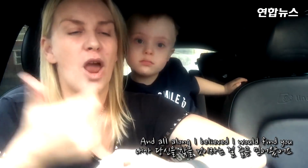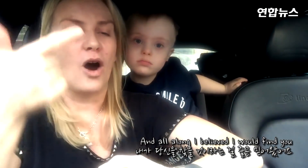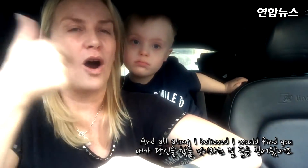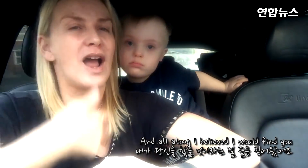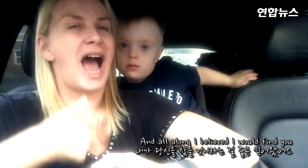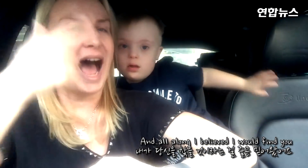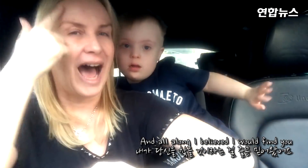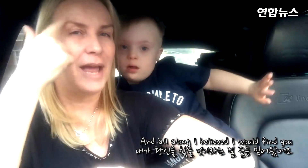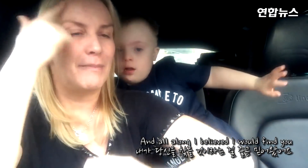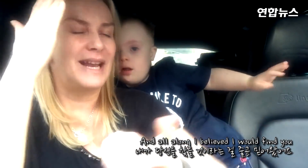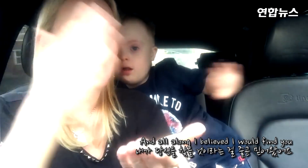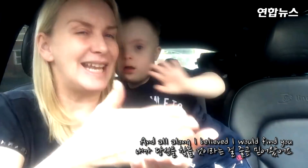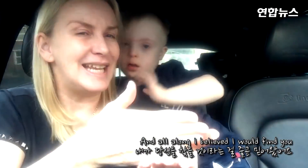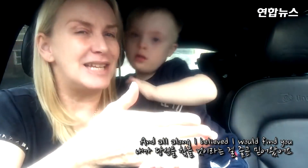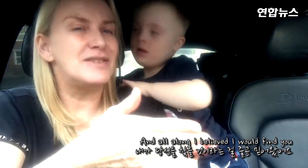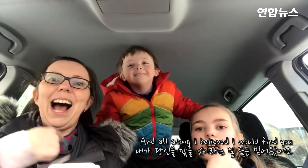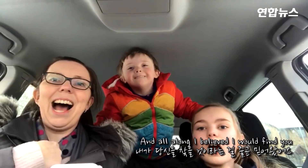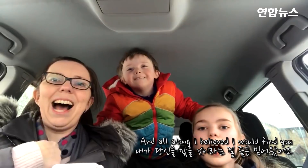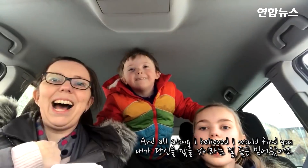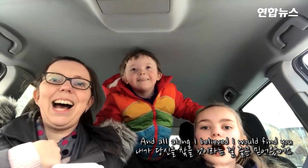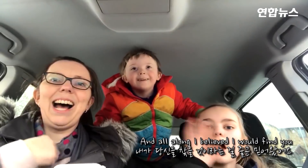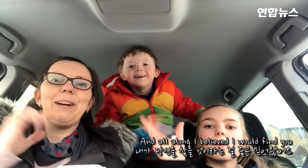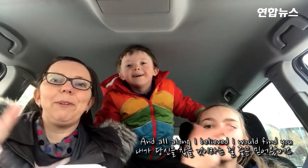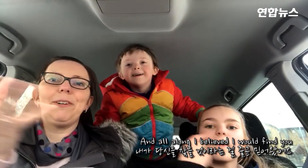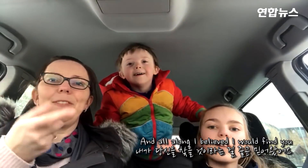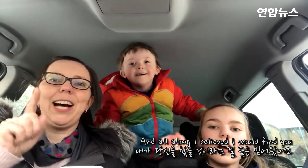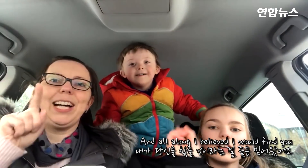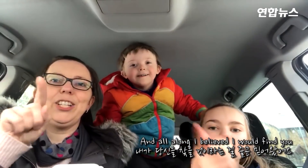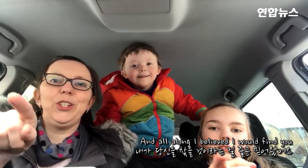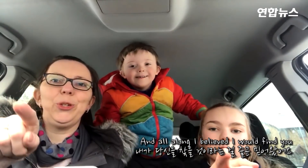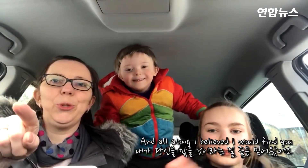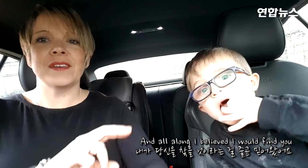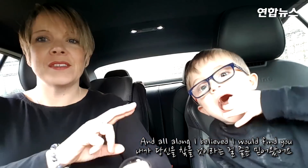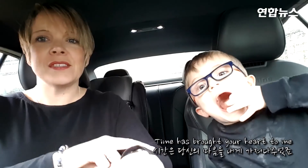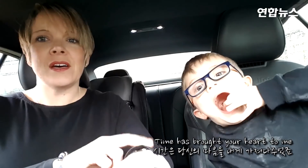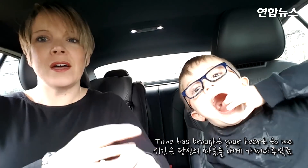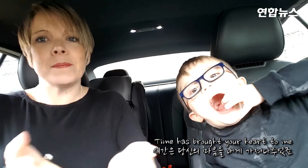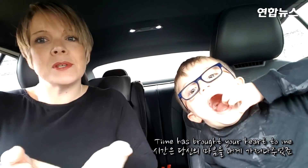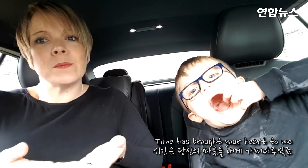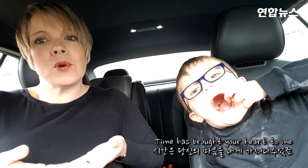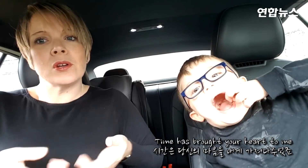you for